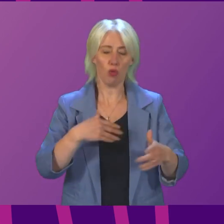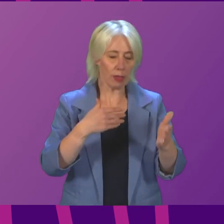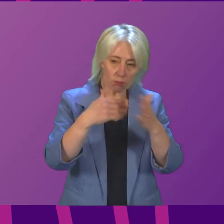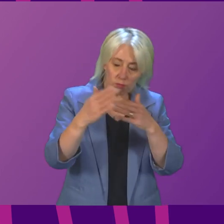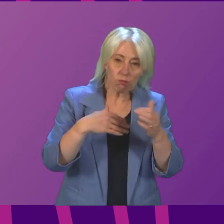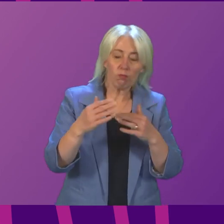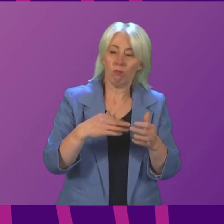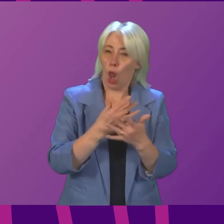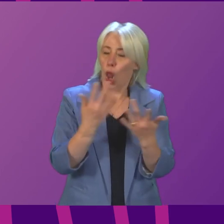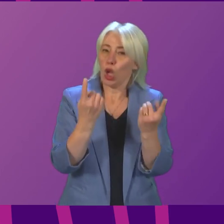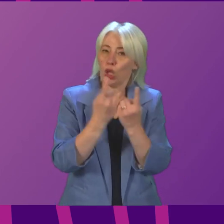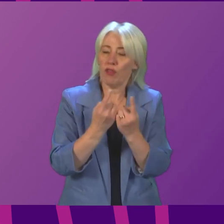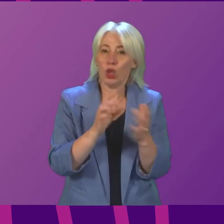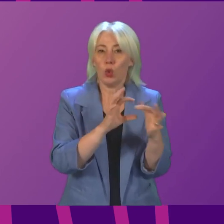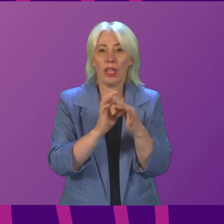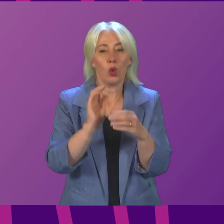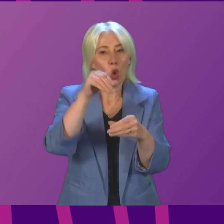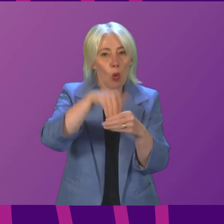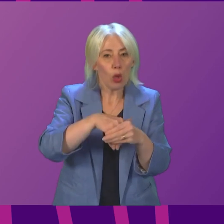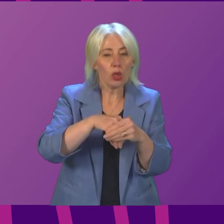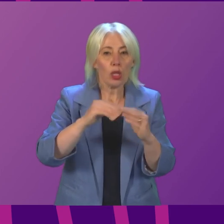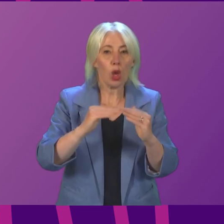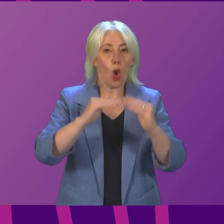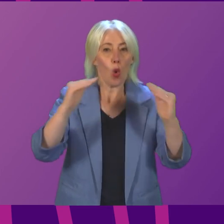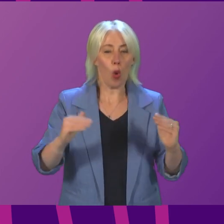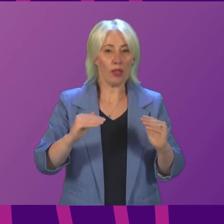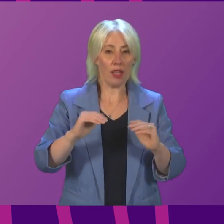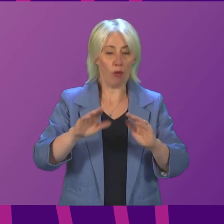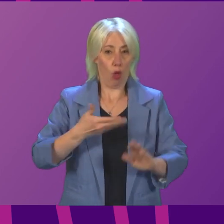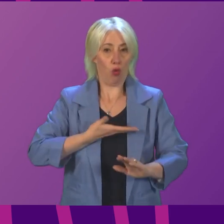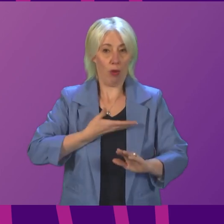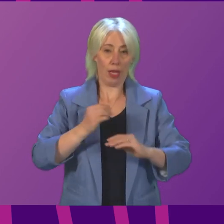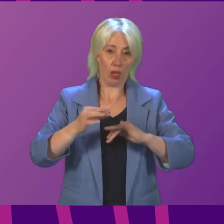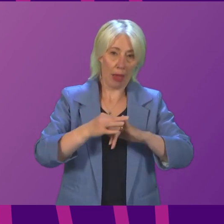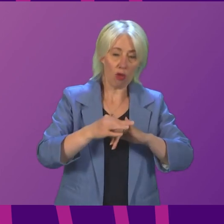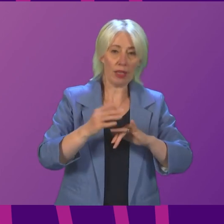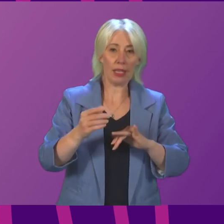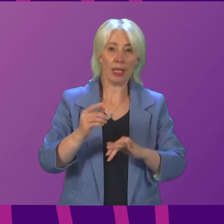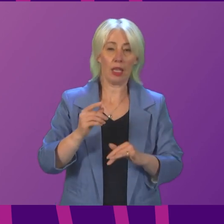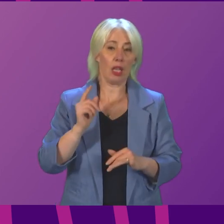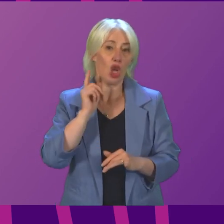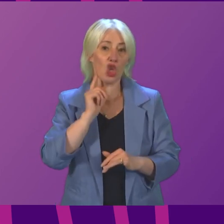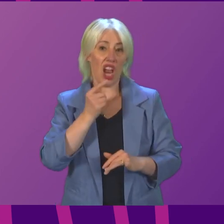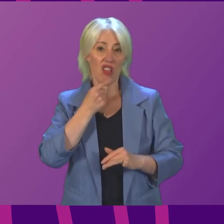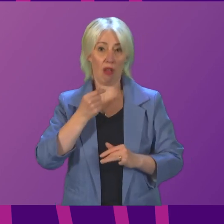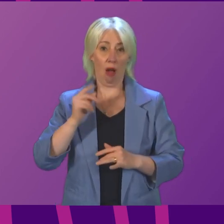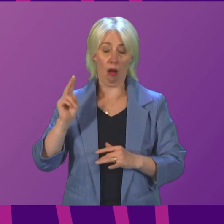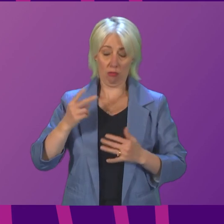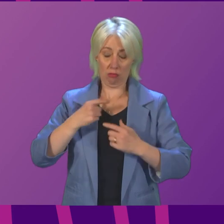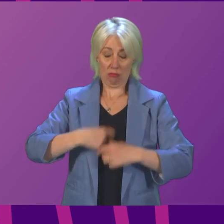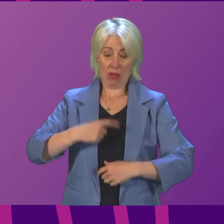inclusion, equality of the right to marry, defence of racial and gender identities and more.